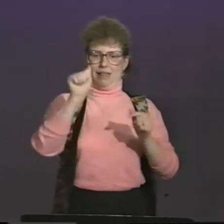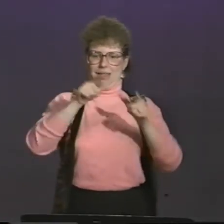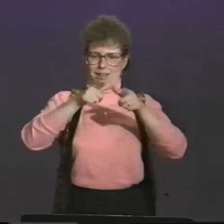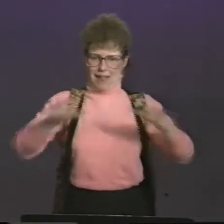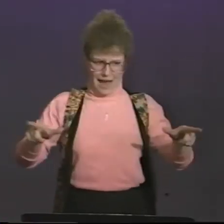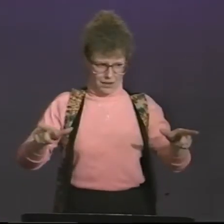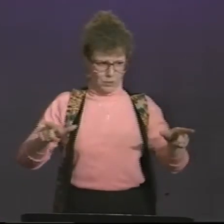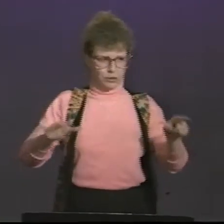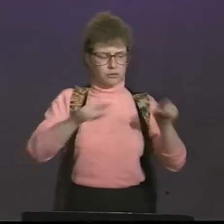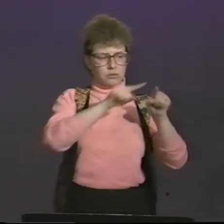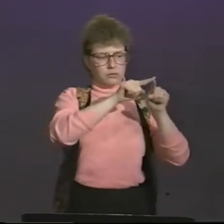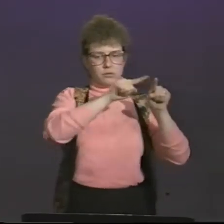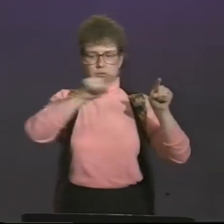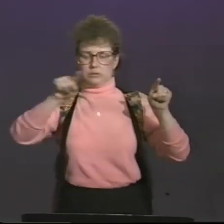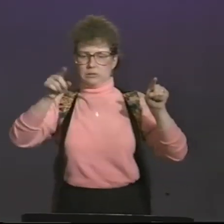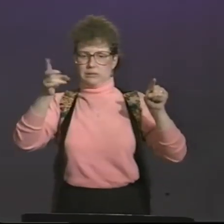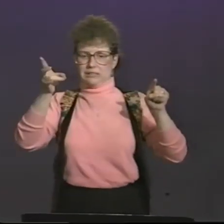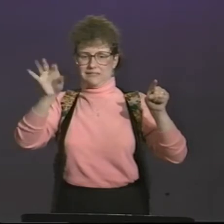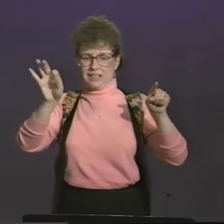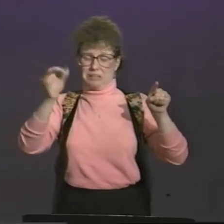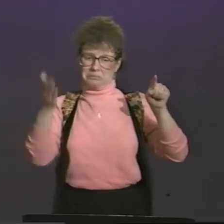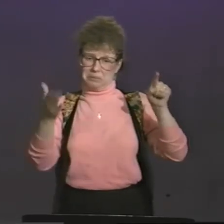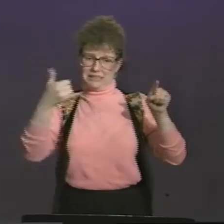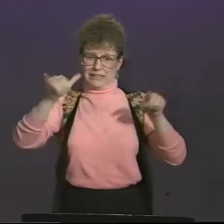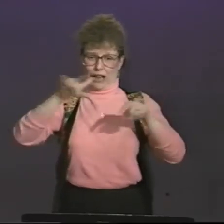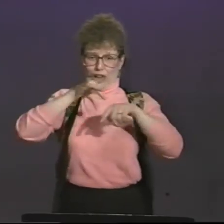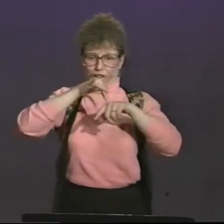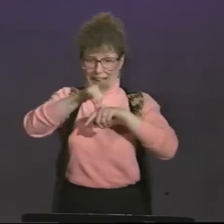In 1960s, in the 1960s, it was announced that ASL was a language.